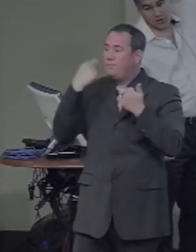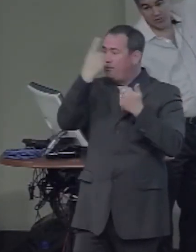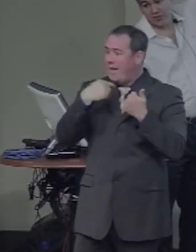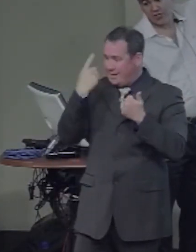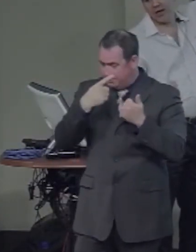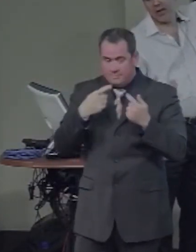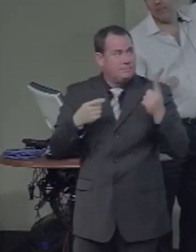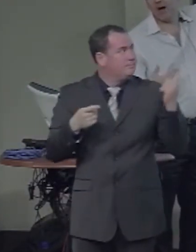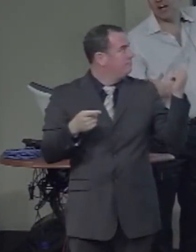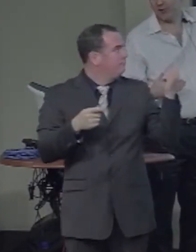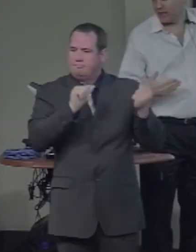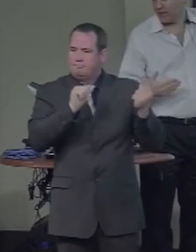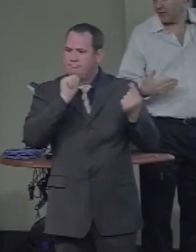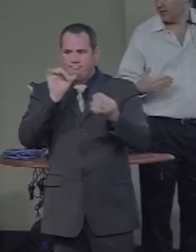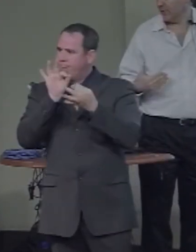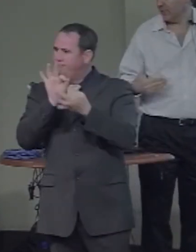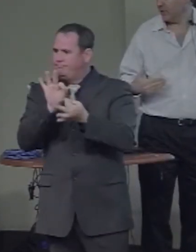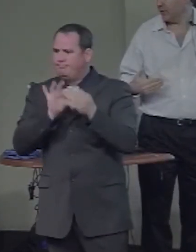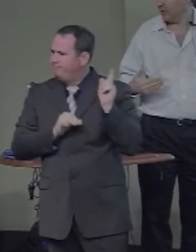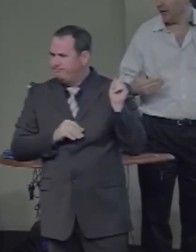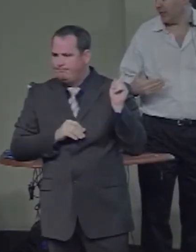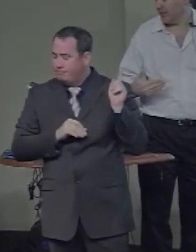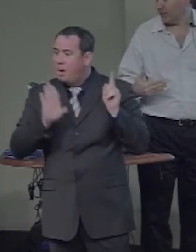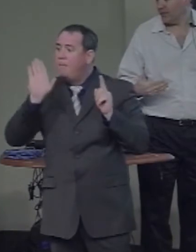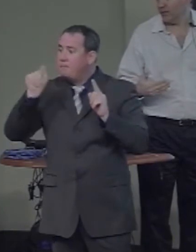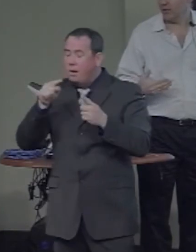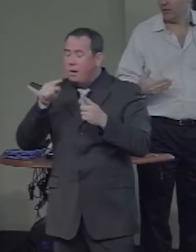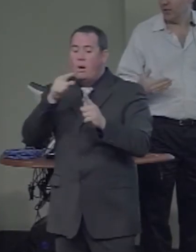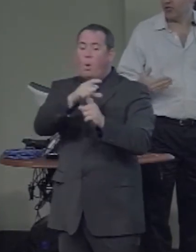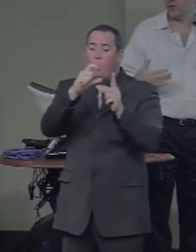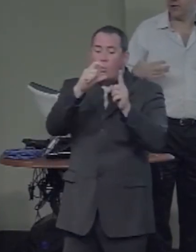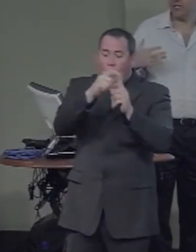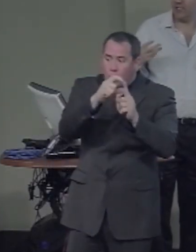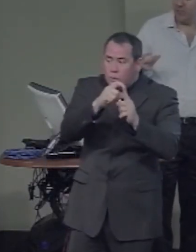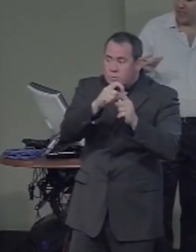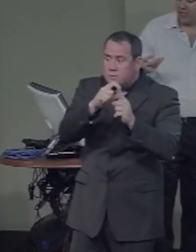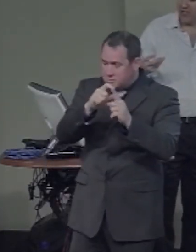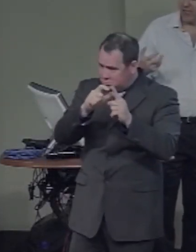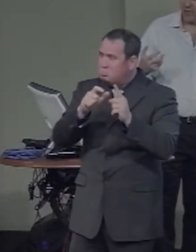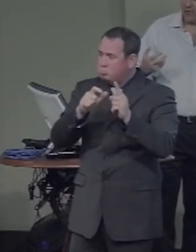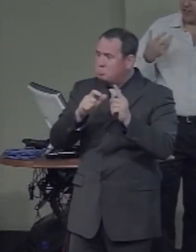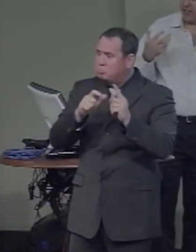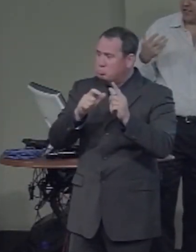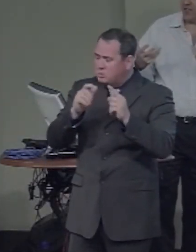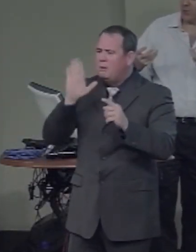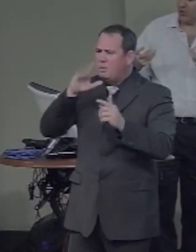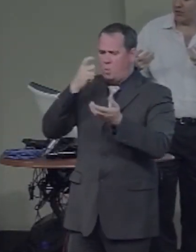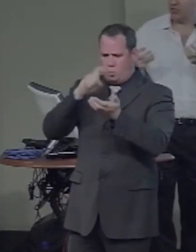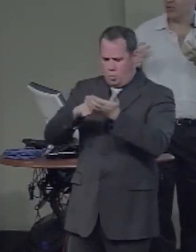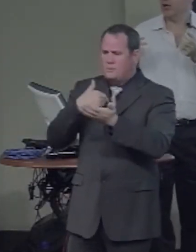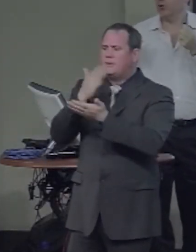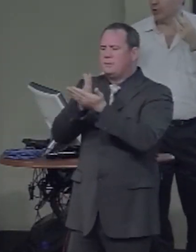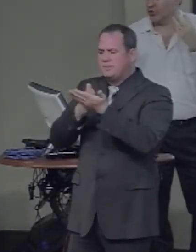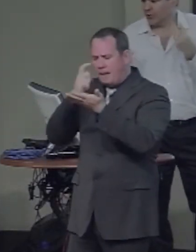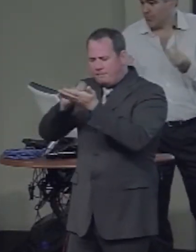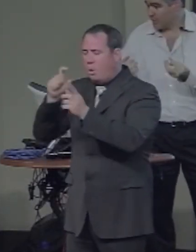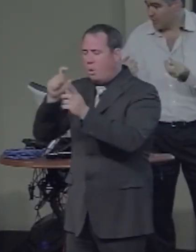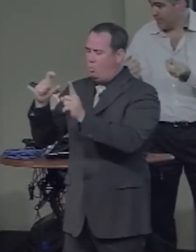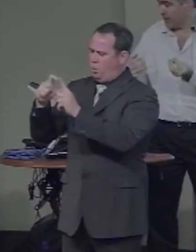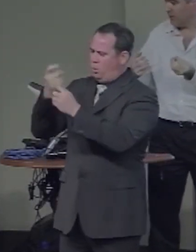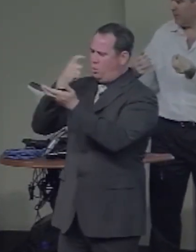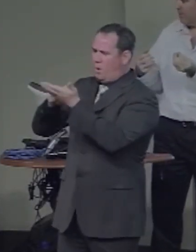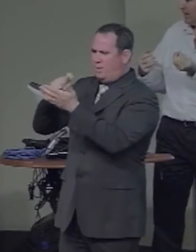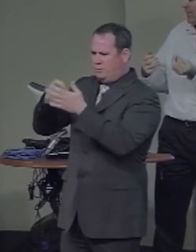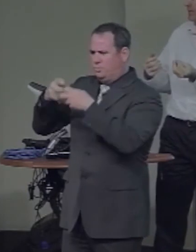the words are showing a moderate level of impairment. So, there is specialization for faces and words. Words are